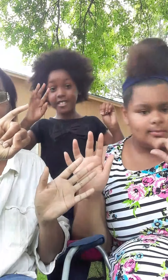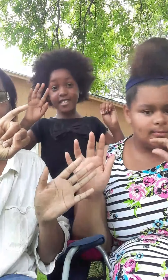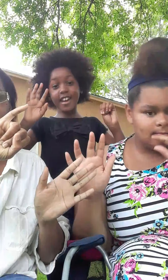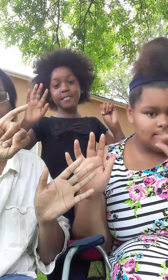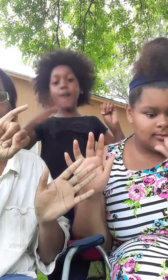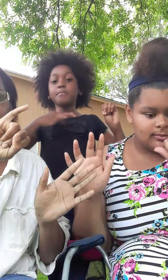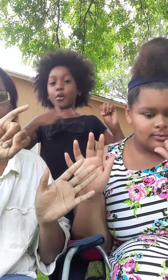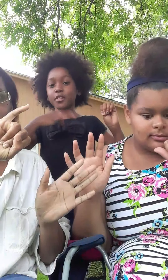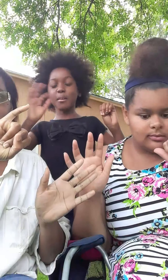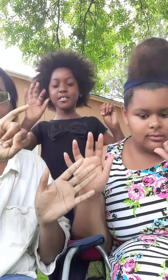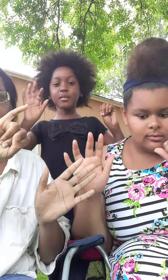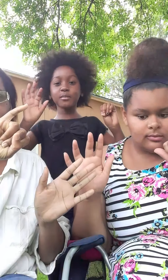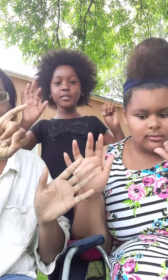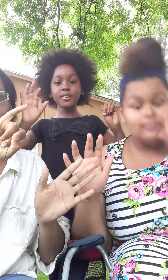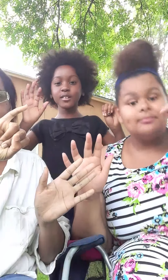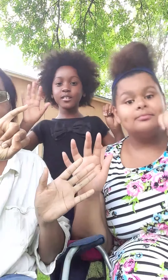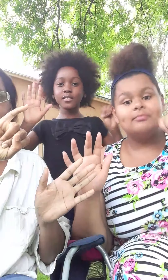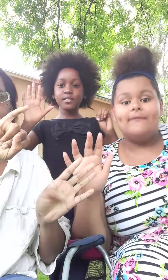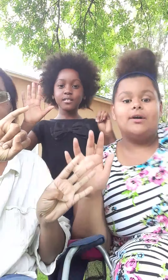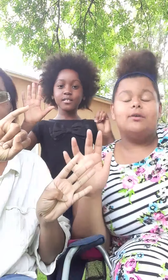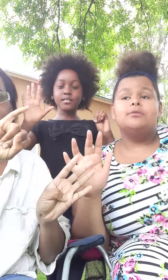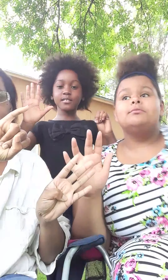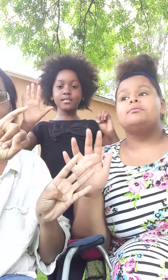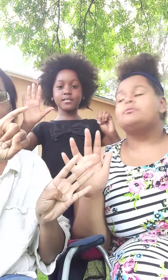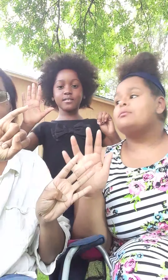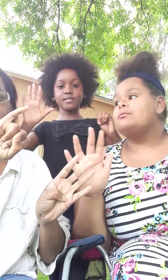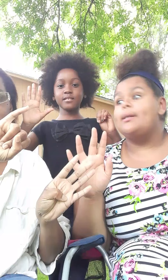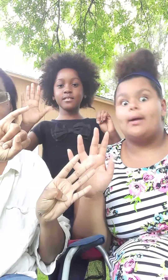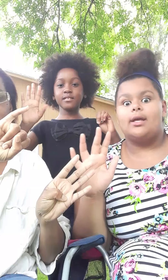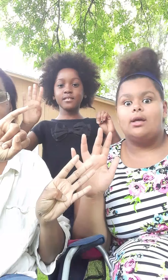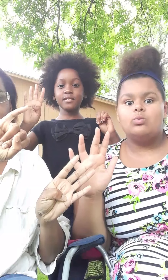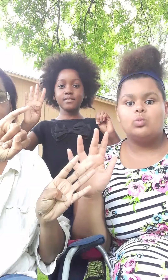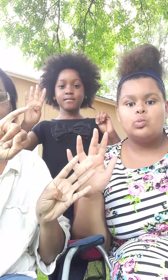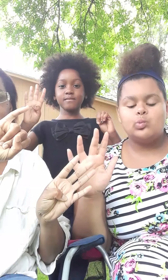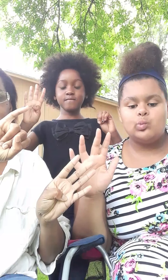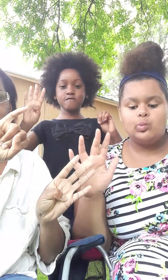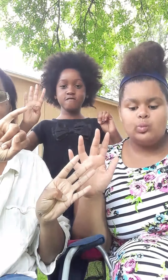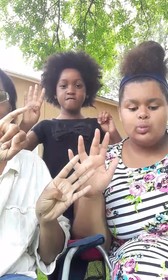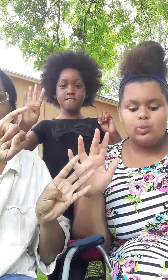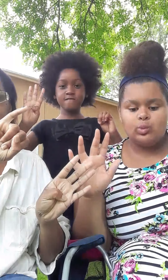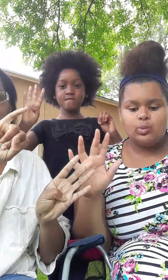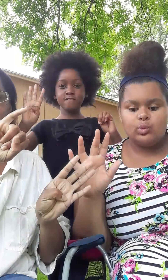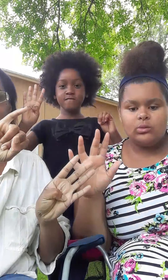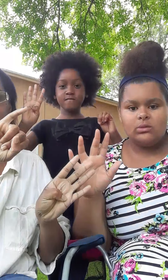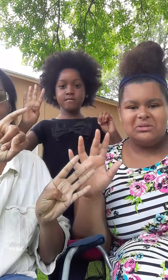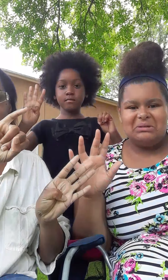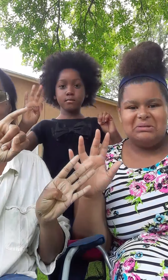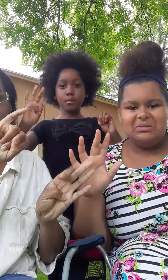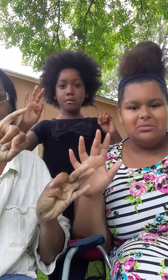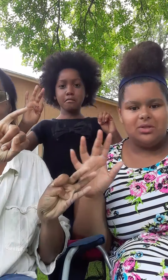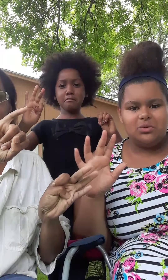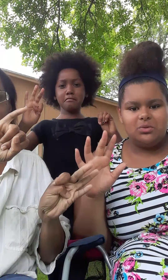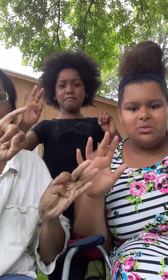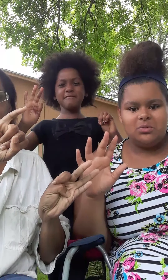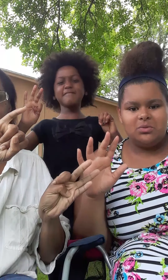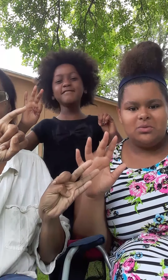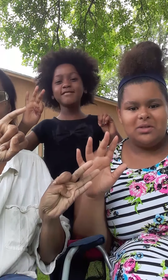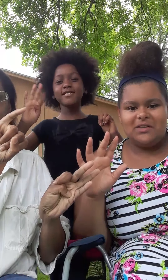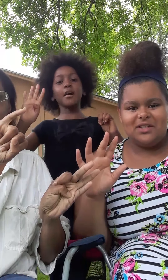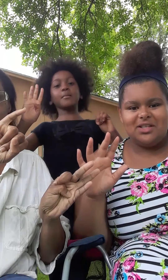your phone keys or id put a finger down if you ever drank spoiled milk by accident put a finger down if you've ever